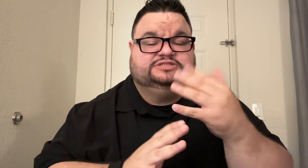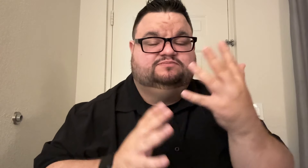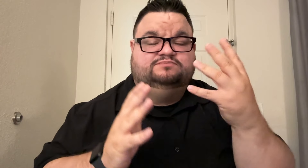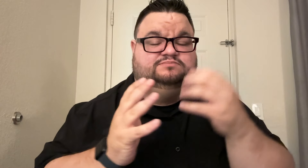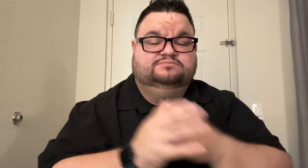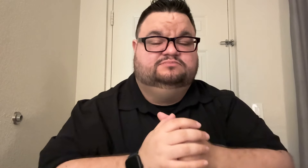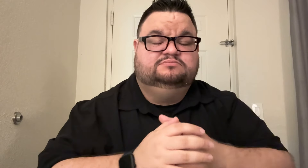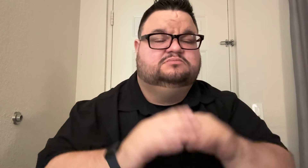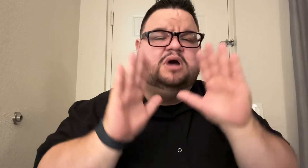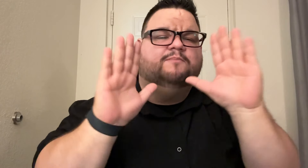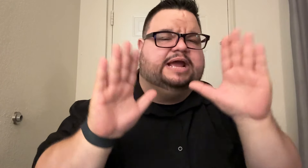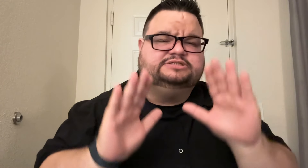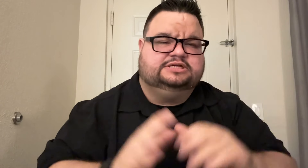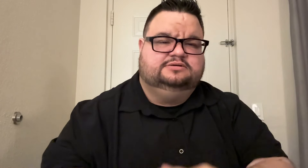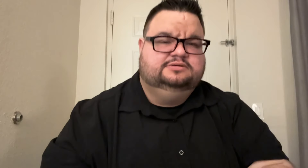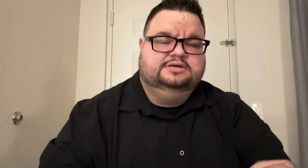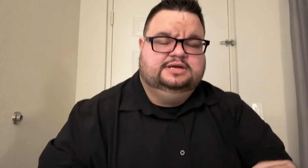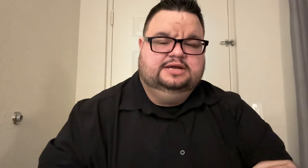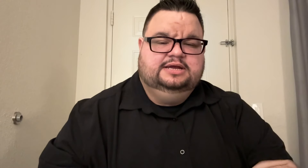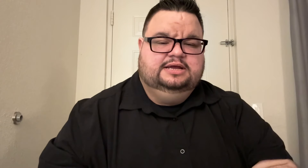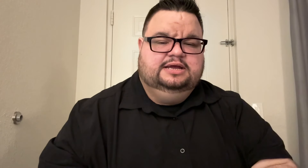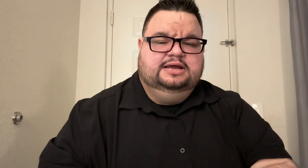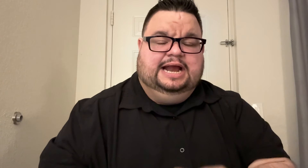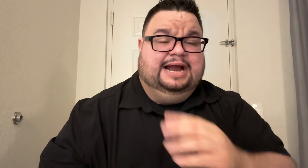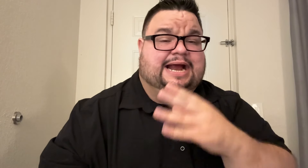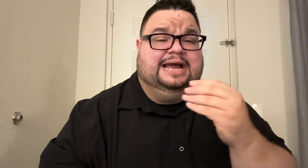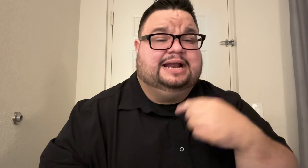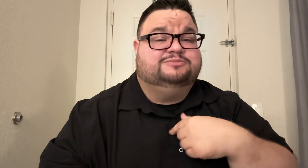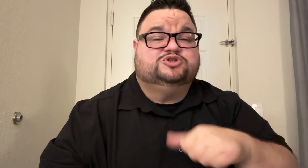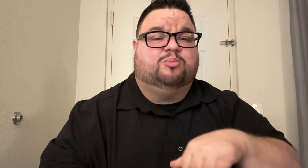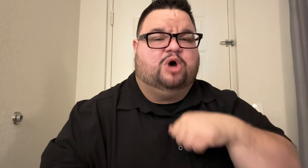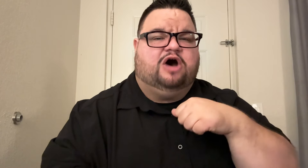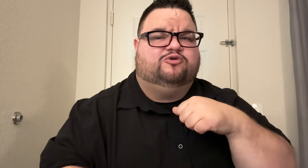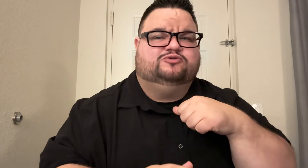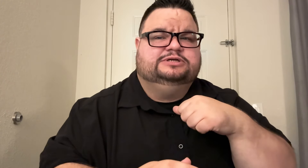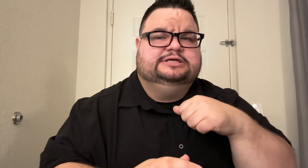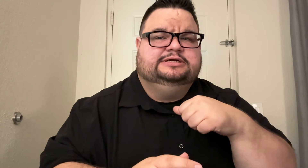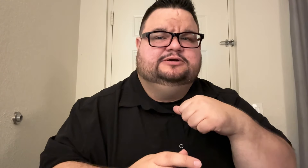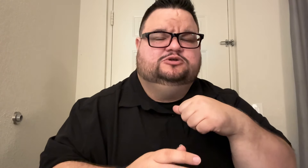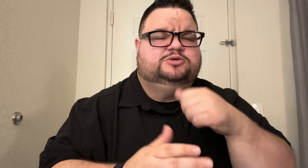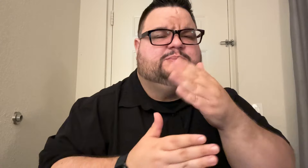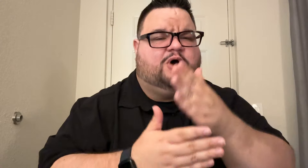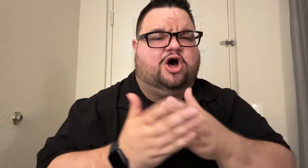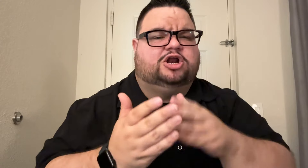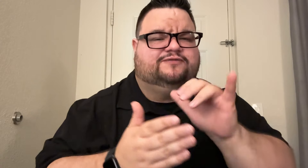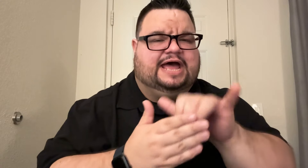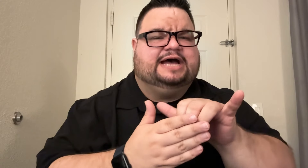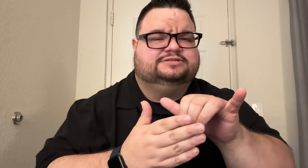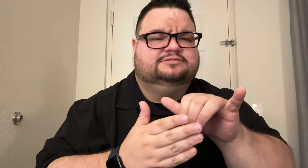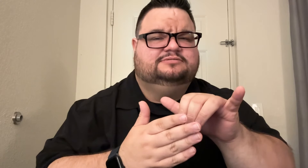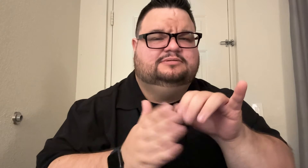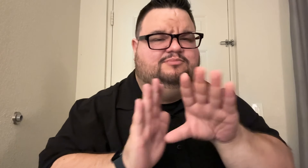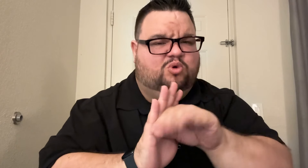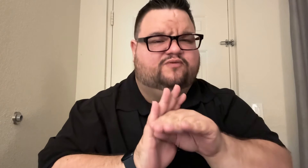amazing. And I'm so proud to be part of that movie.